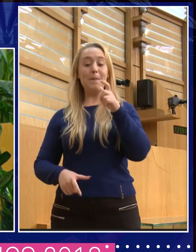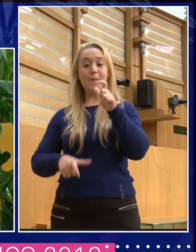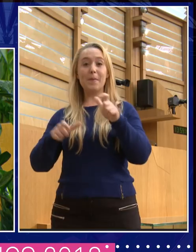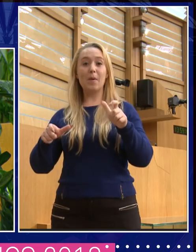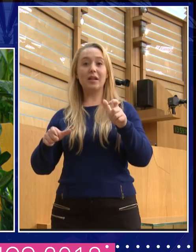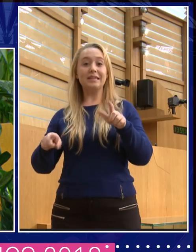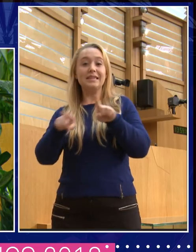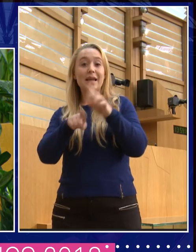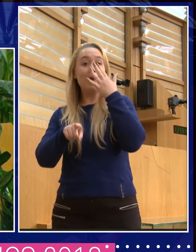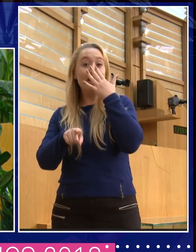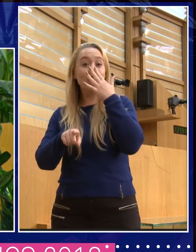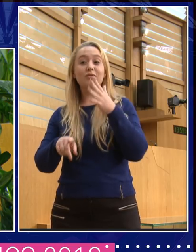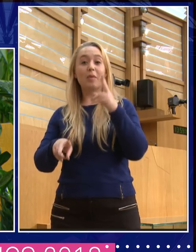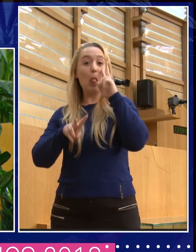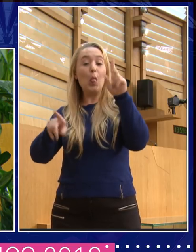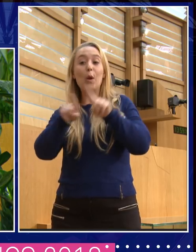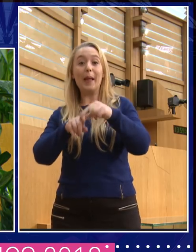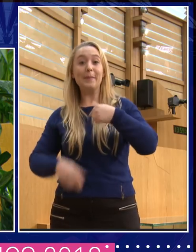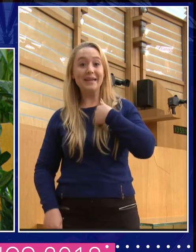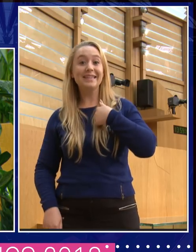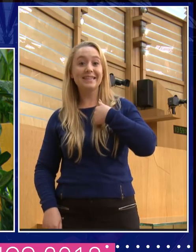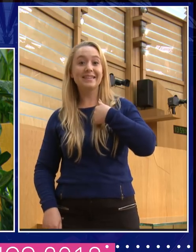looks like, you know, if she hasn't had work done.